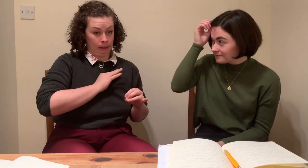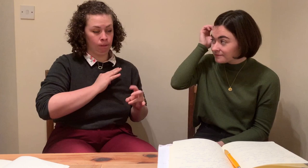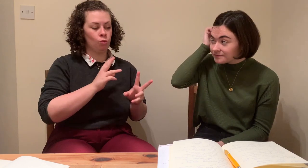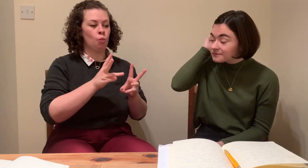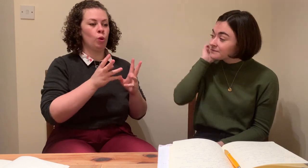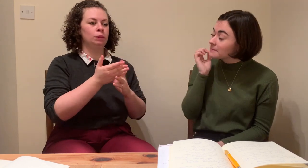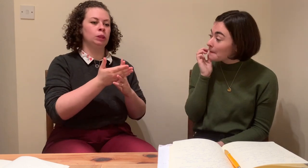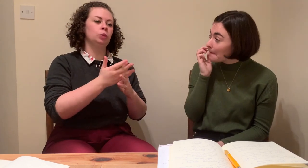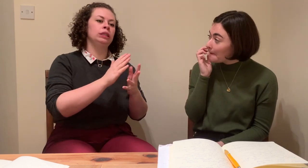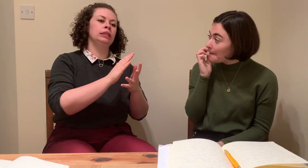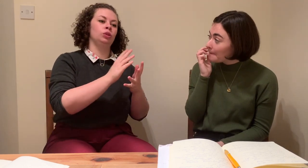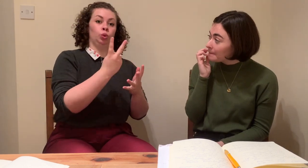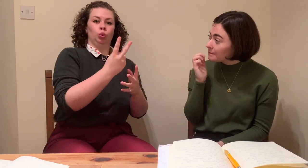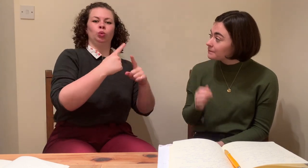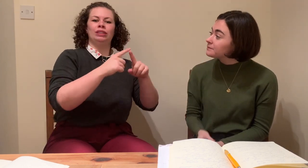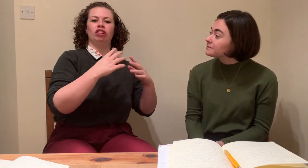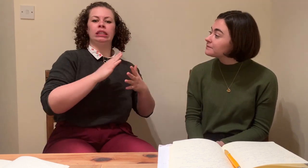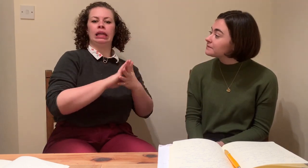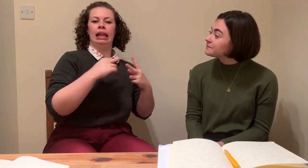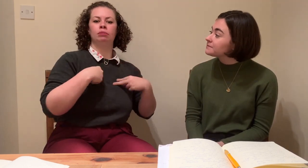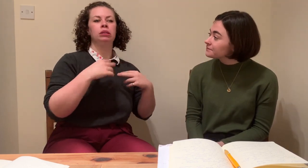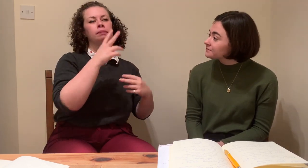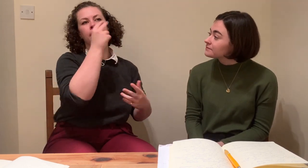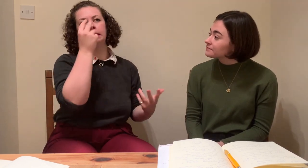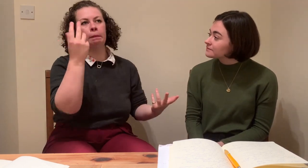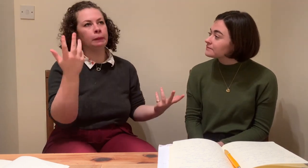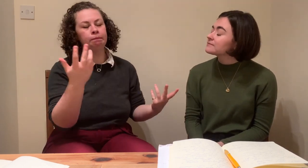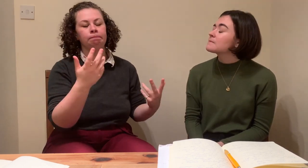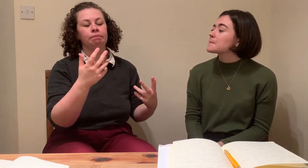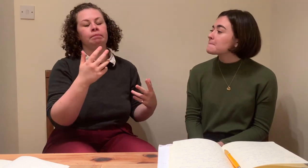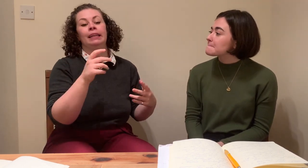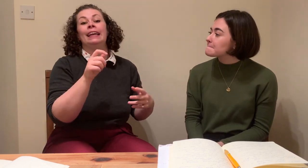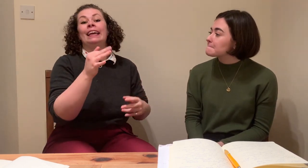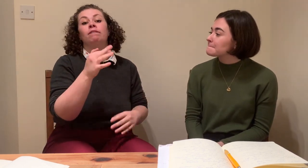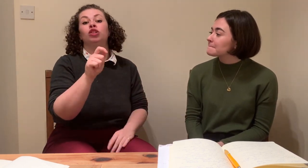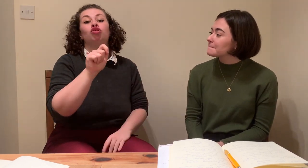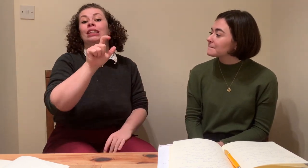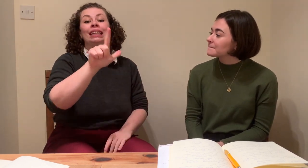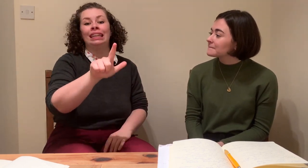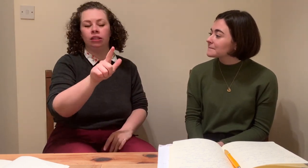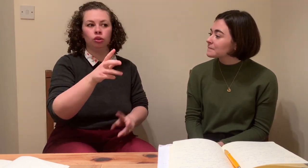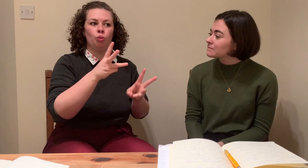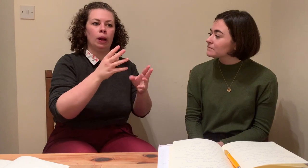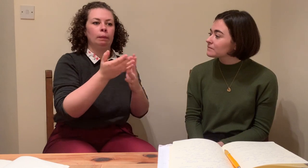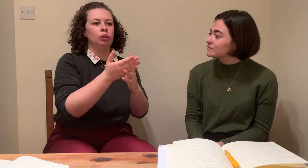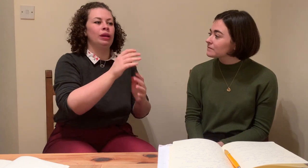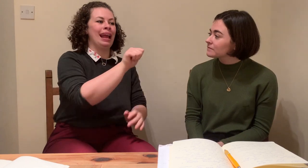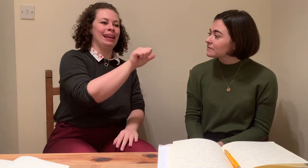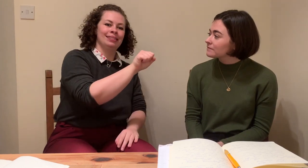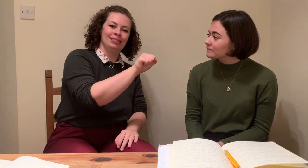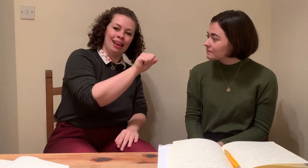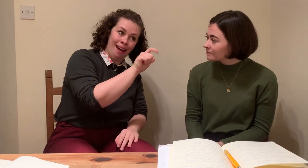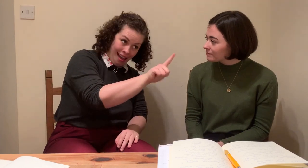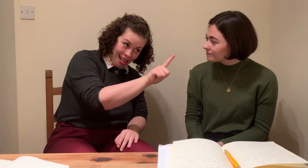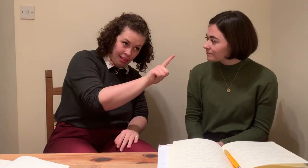turn up to a court and be working with a deaf client, like, I'm interpreting from English into Irish Sign Language, but I feel like maybe